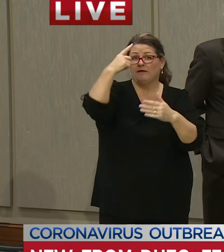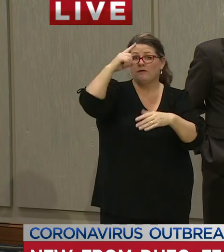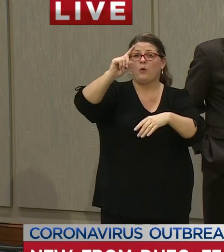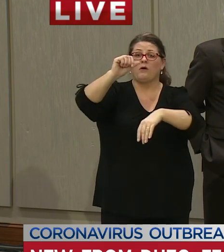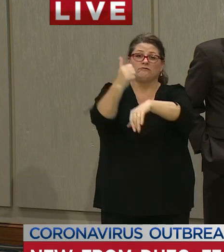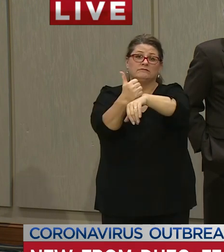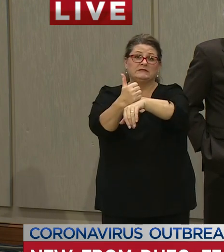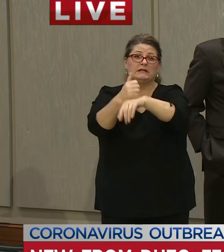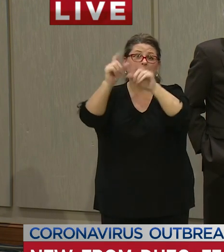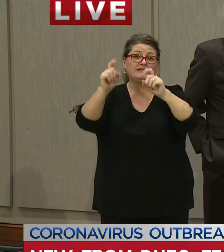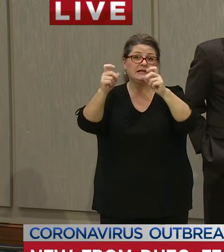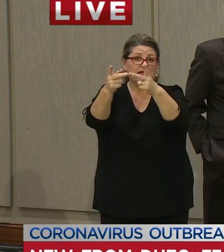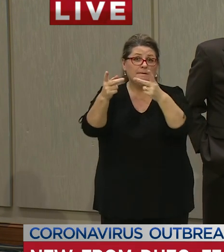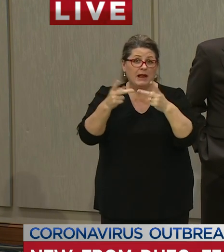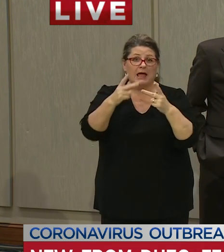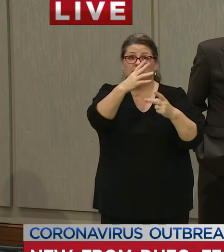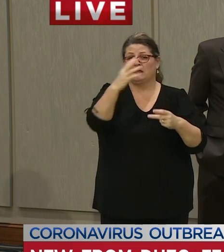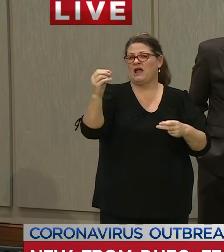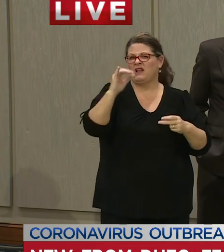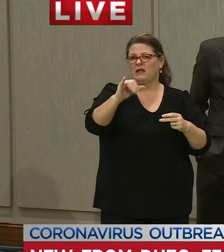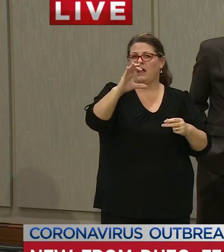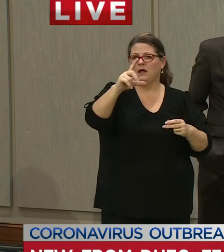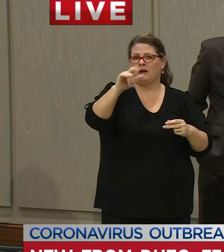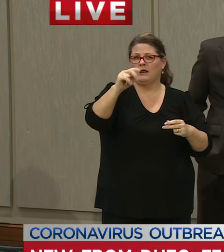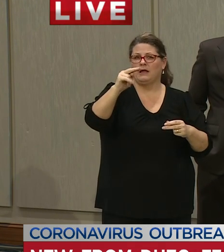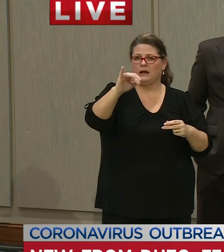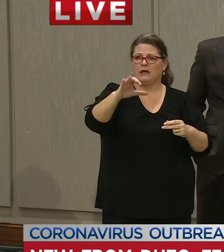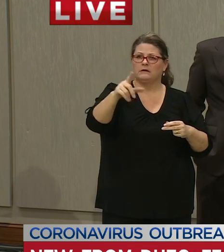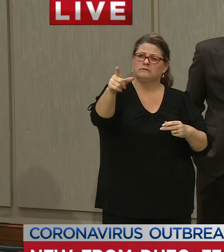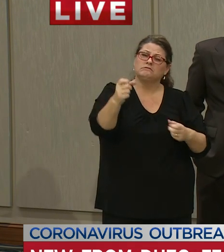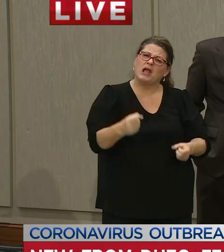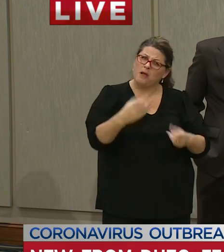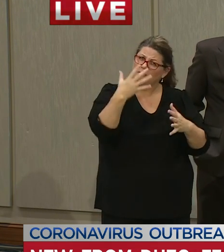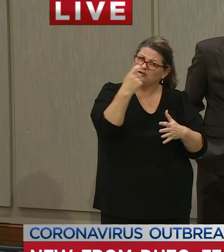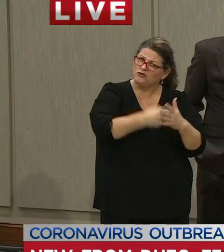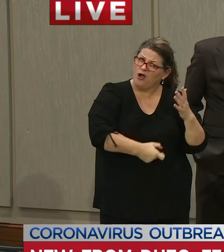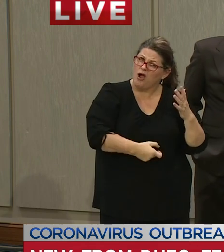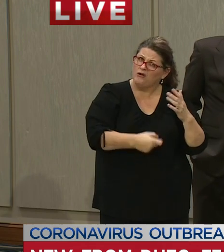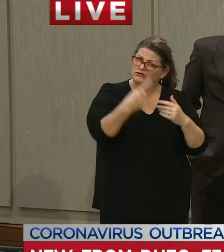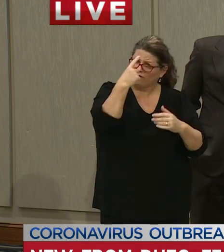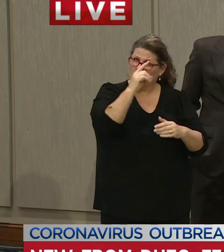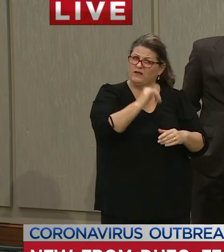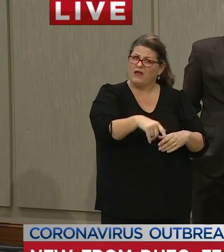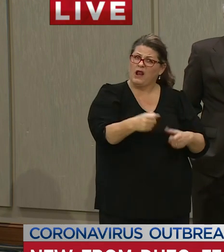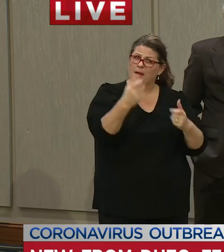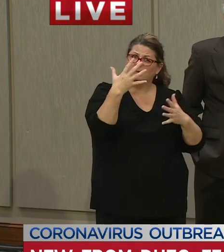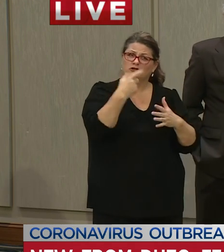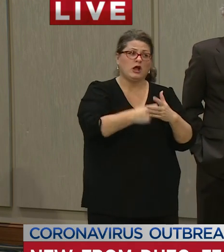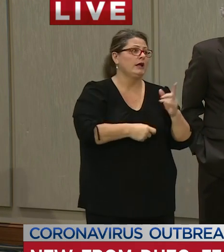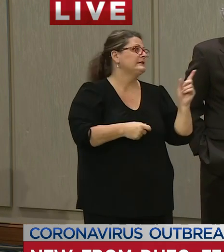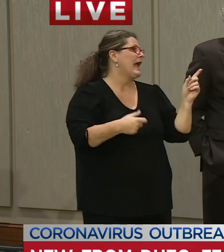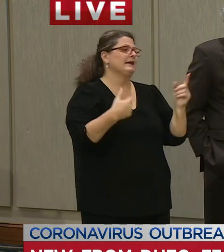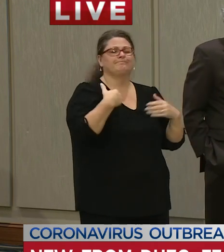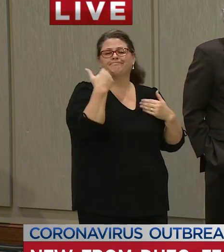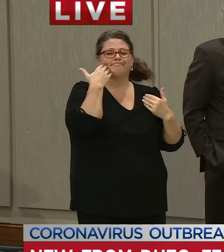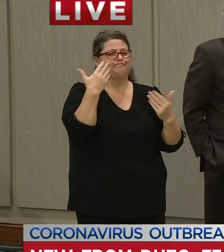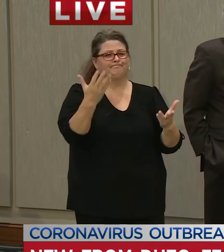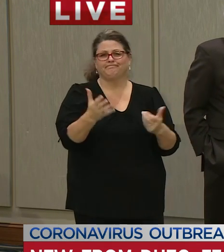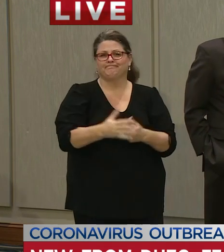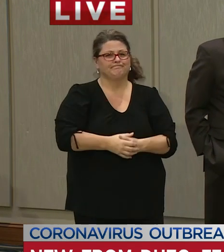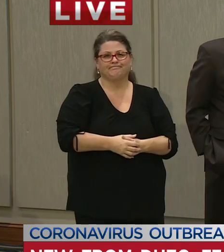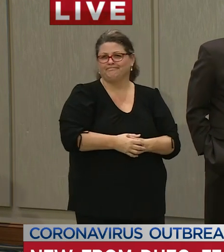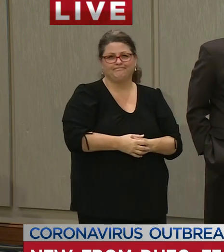and to run those testing clinics do you know how much it will cost to do the drive-through how much it would cost somebody to actually take the test no